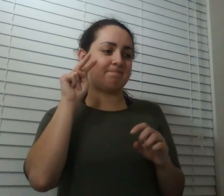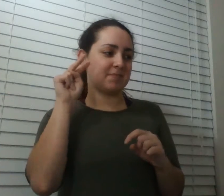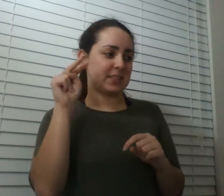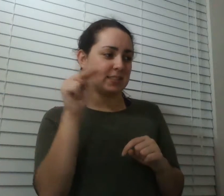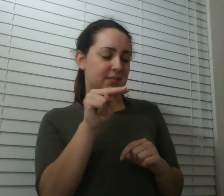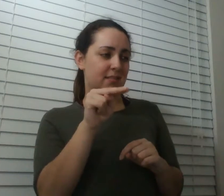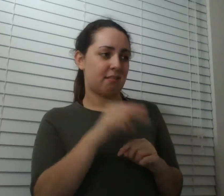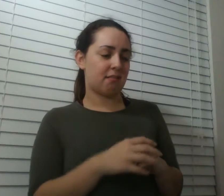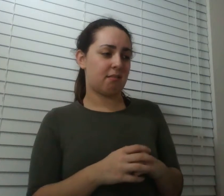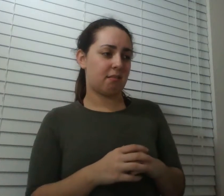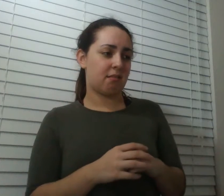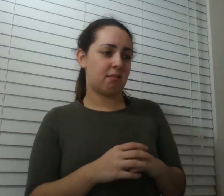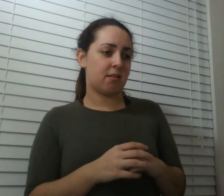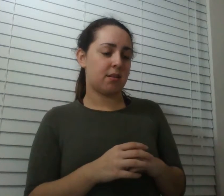and i just watched him die